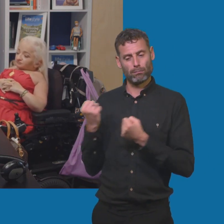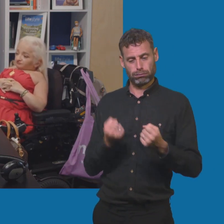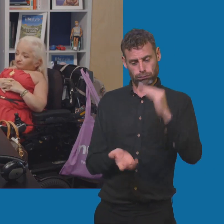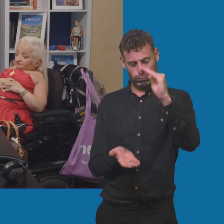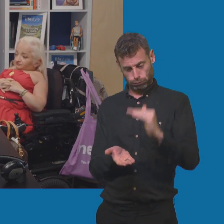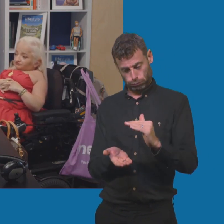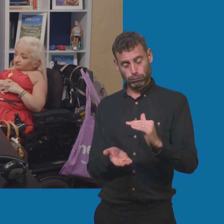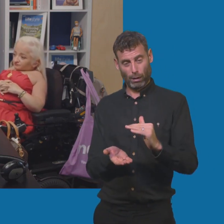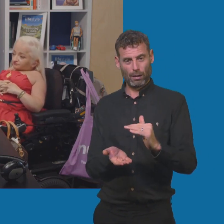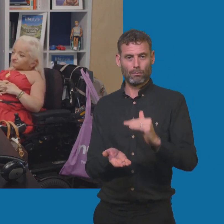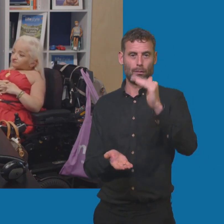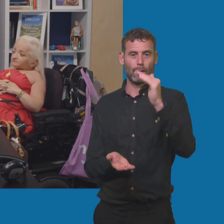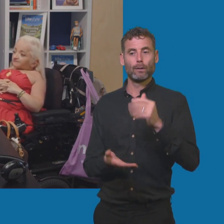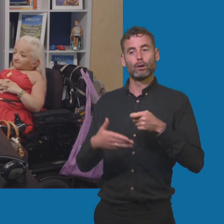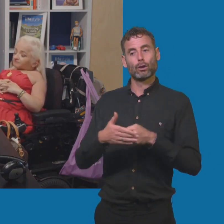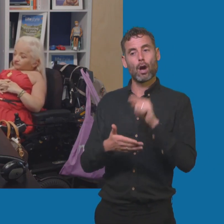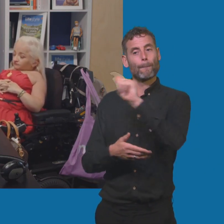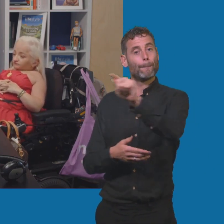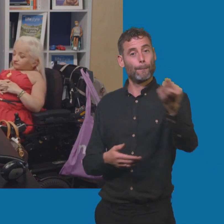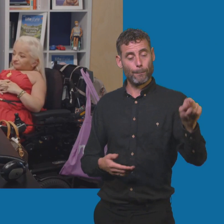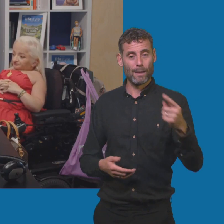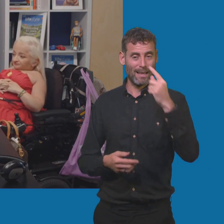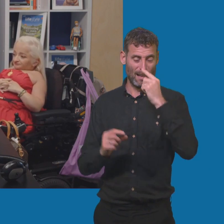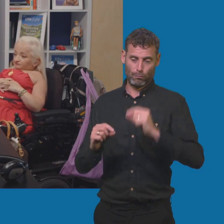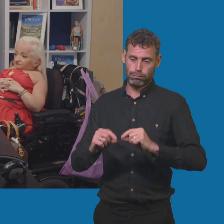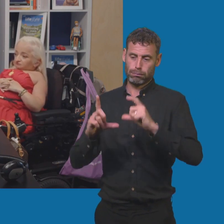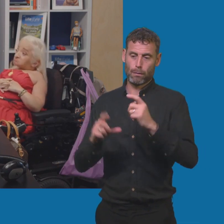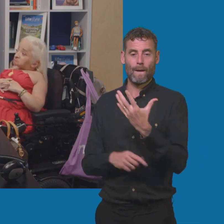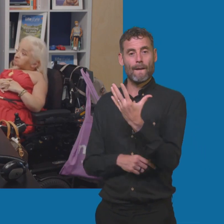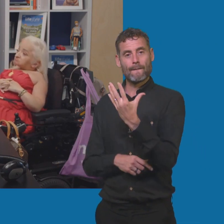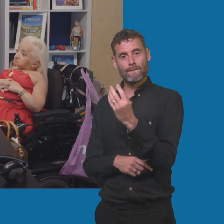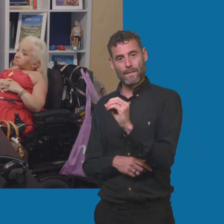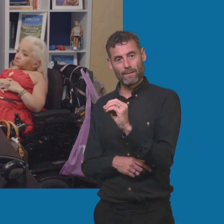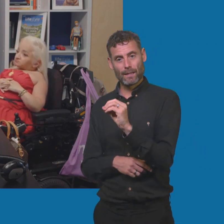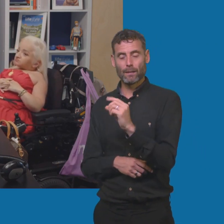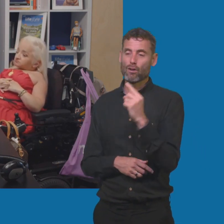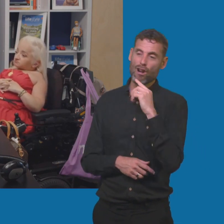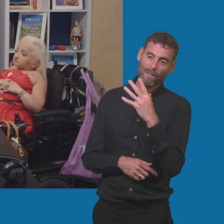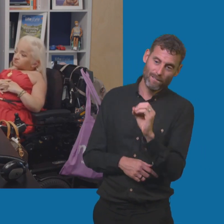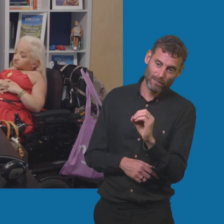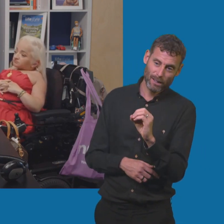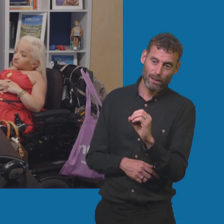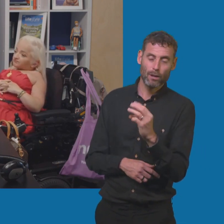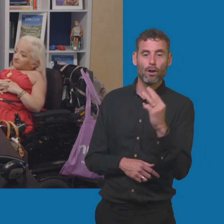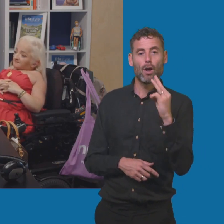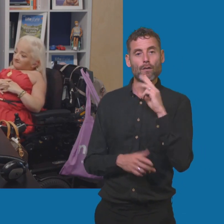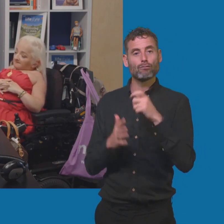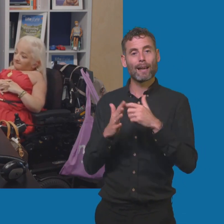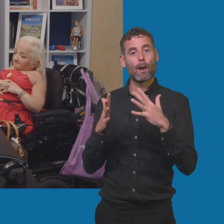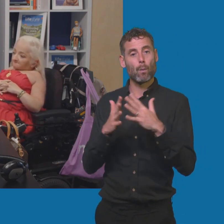If you're charging in public there are rapid chargers that go from anywhere from 50 to 150 to 350 kilowatts they're ultra rapid. And then it